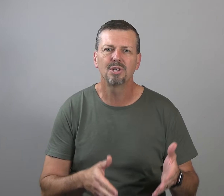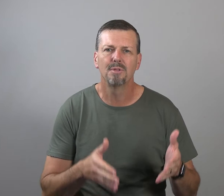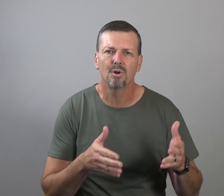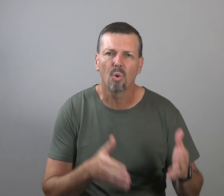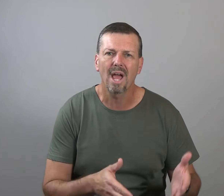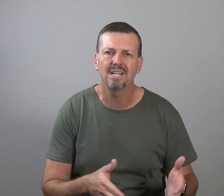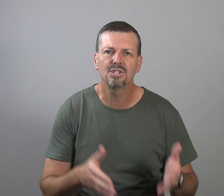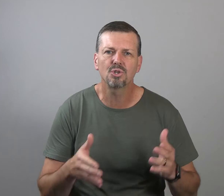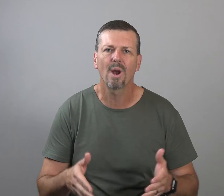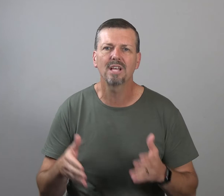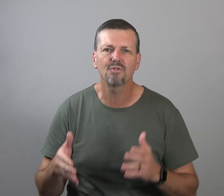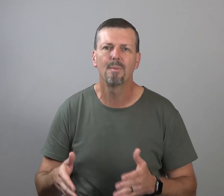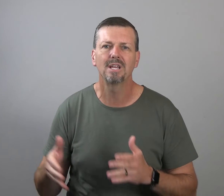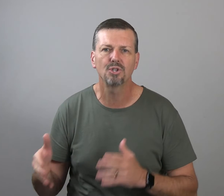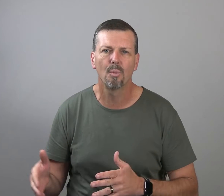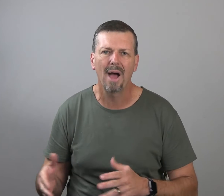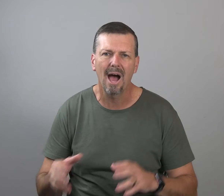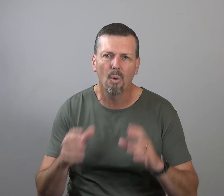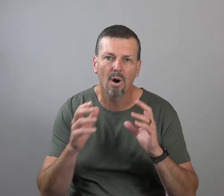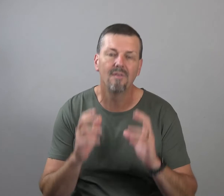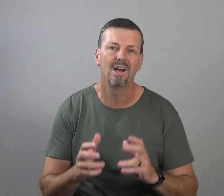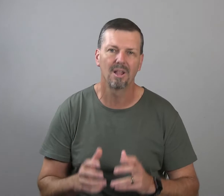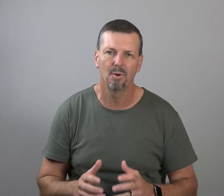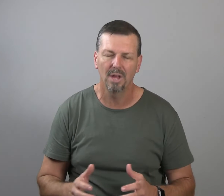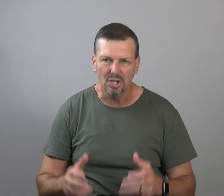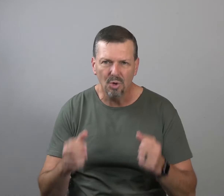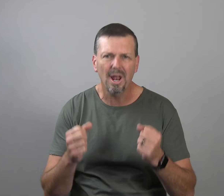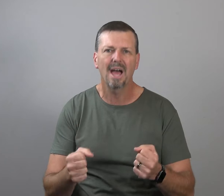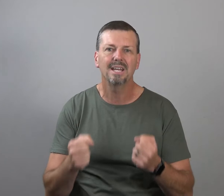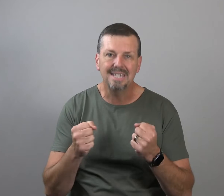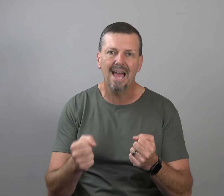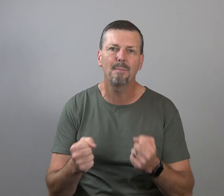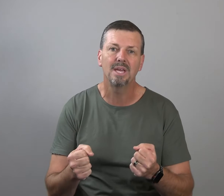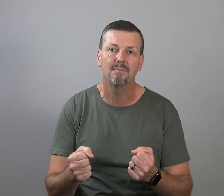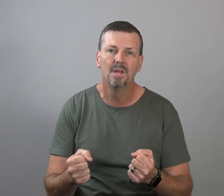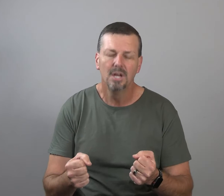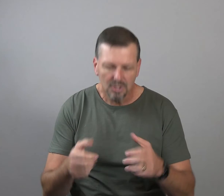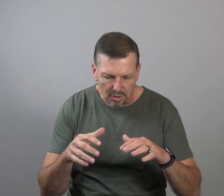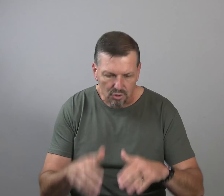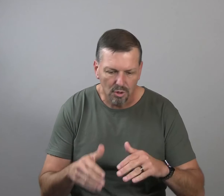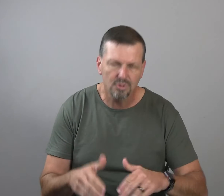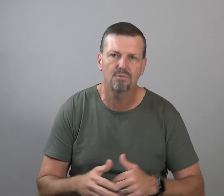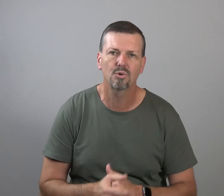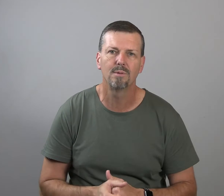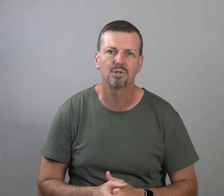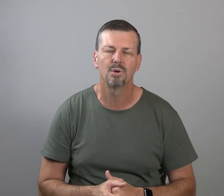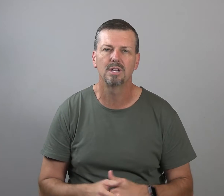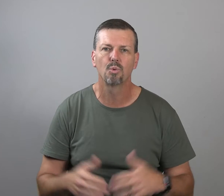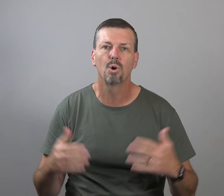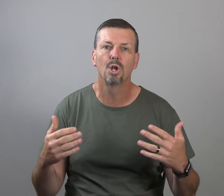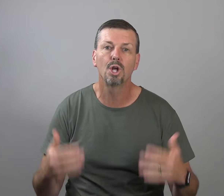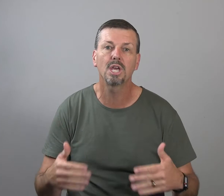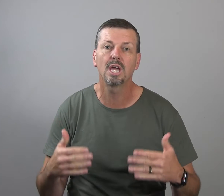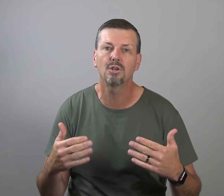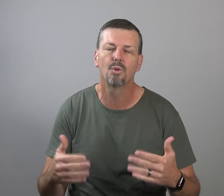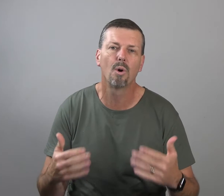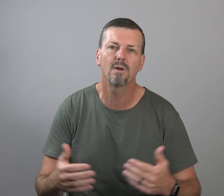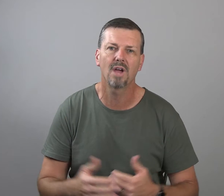some of the greatest transformational power available that you and I can tap in to the truths of Scripture as we're looking to the Word of